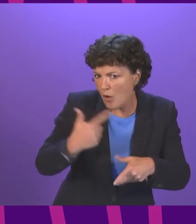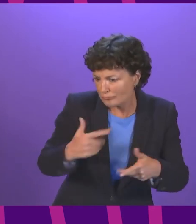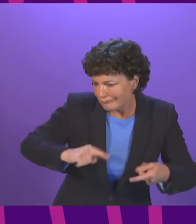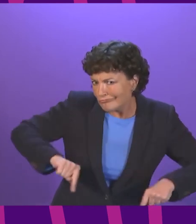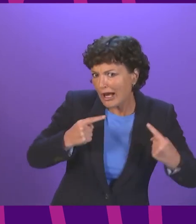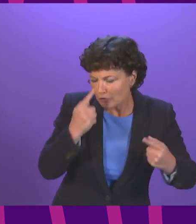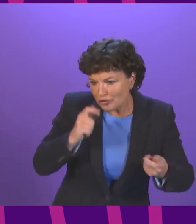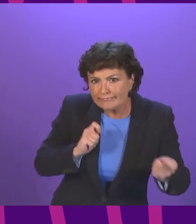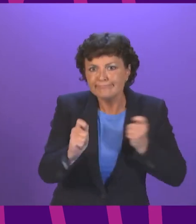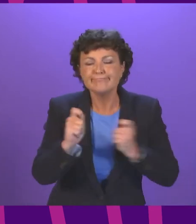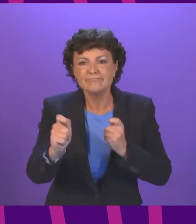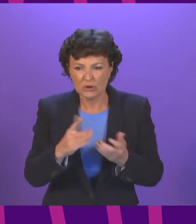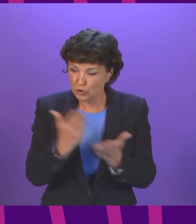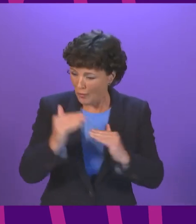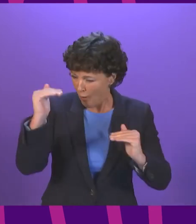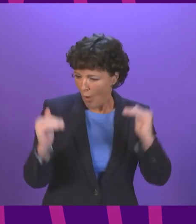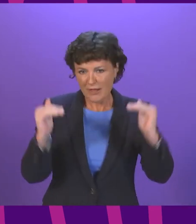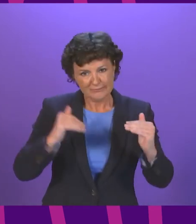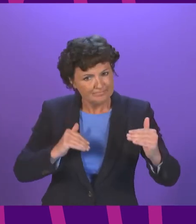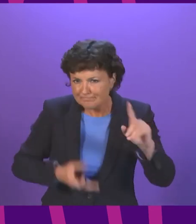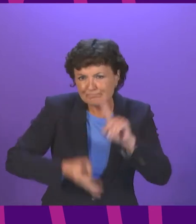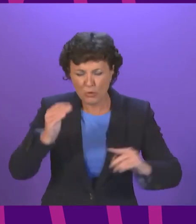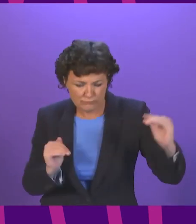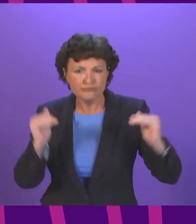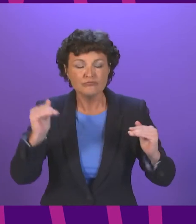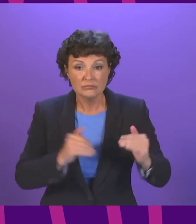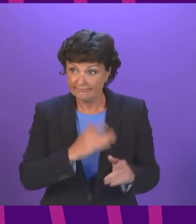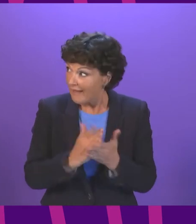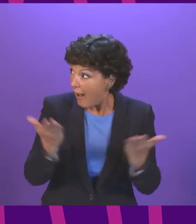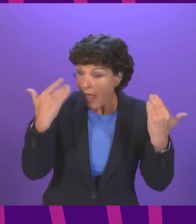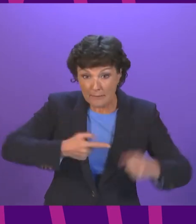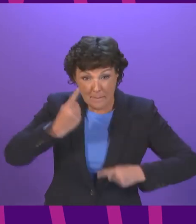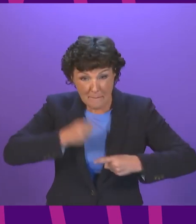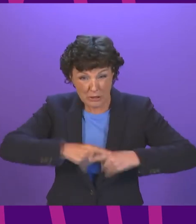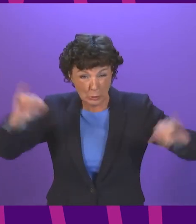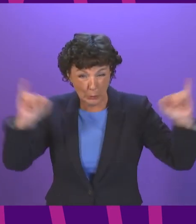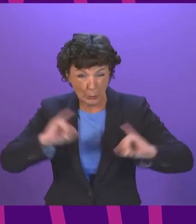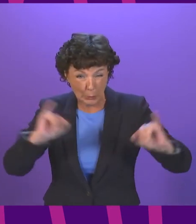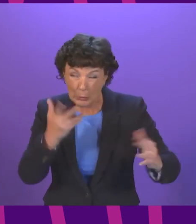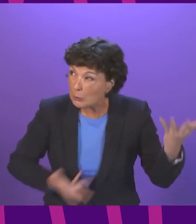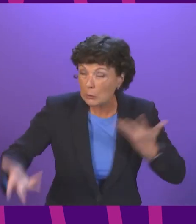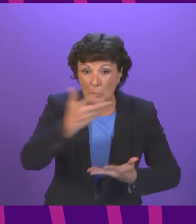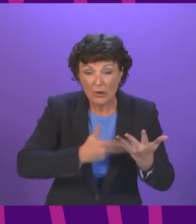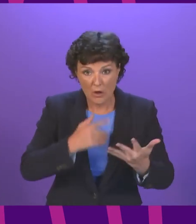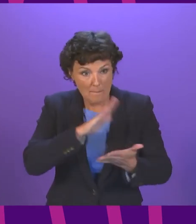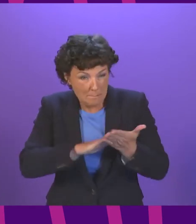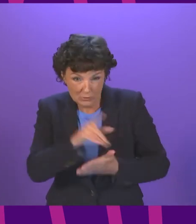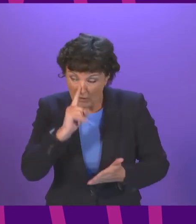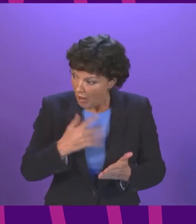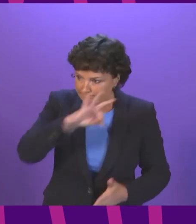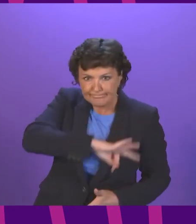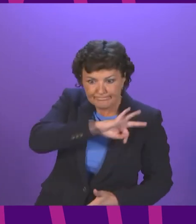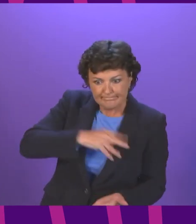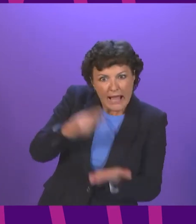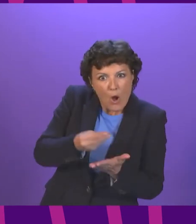inequalities in our society, confront with urgency the climate emergency in a way that captures maximum economic benefit,